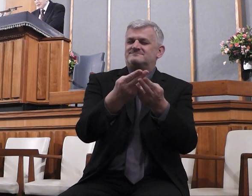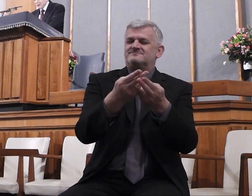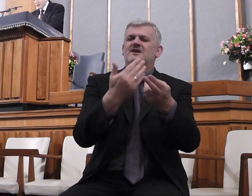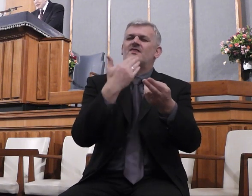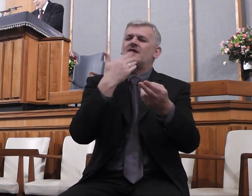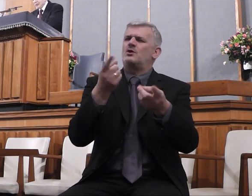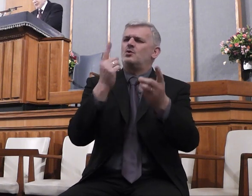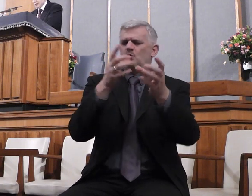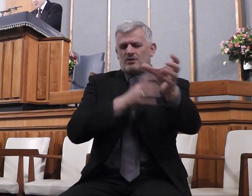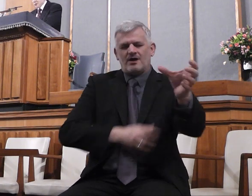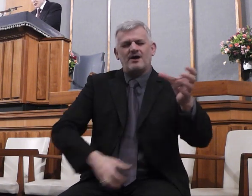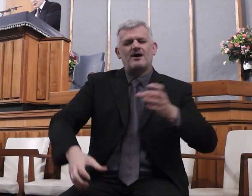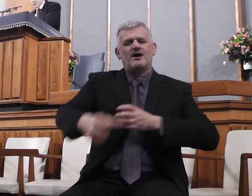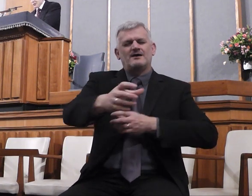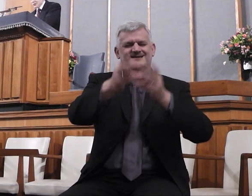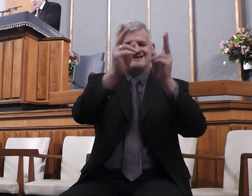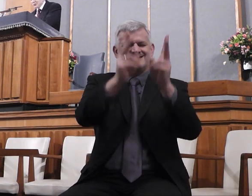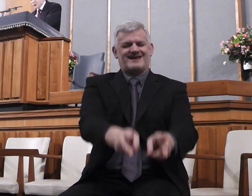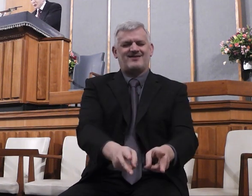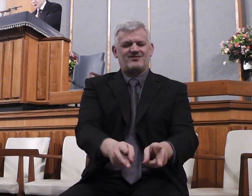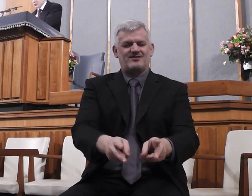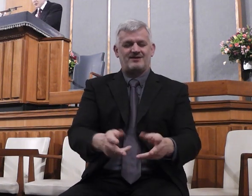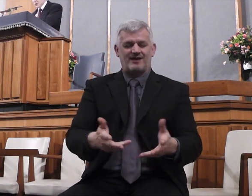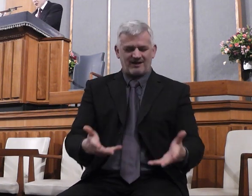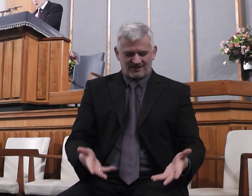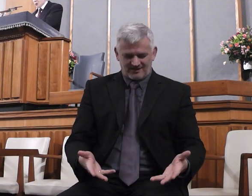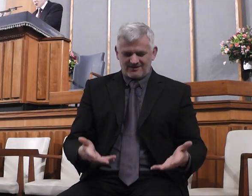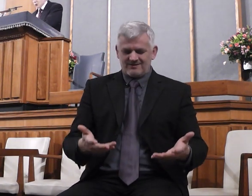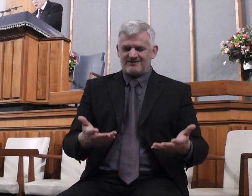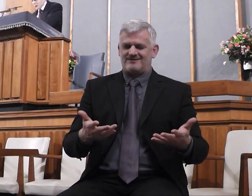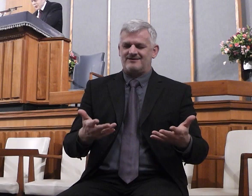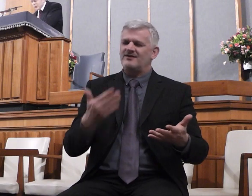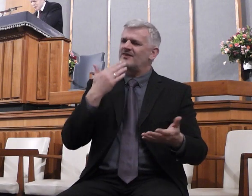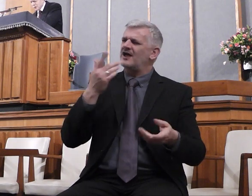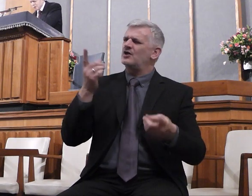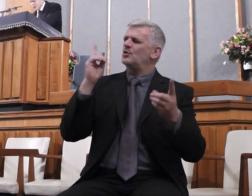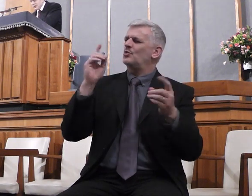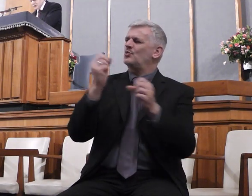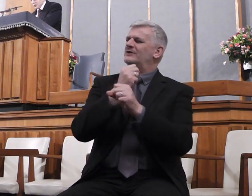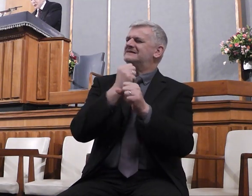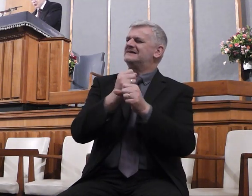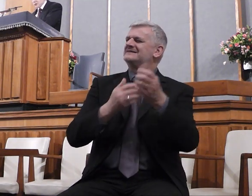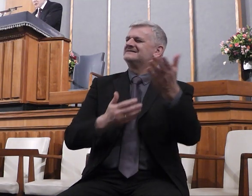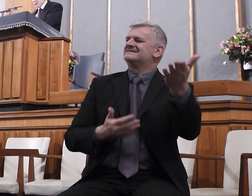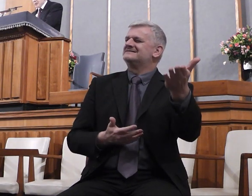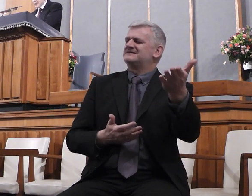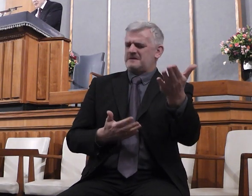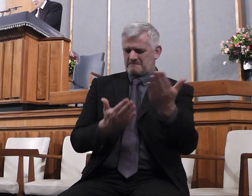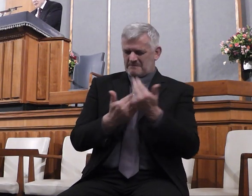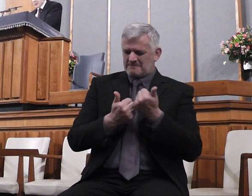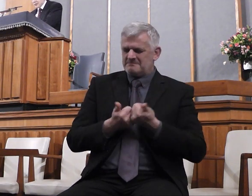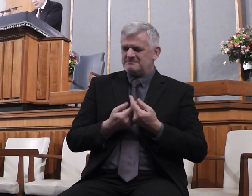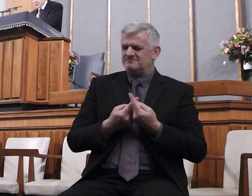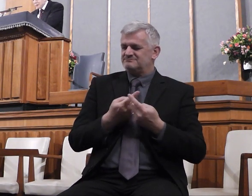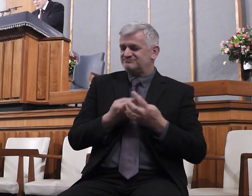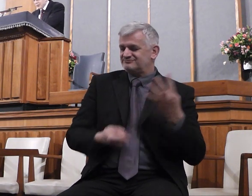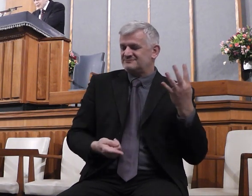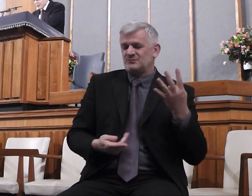entirely and what he has done for us. O Lord, we come to praise and worship thee and we ask that by thy